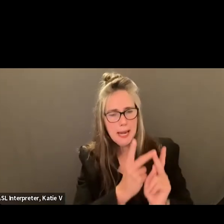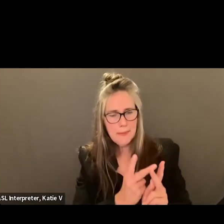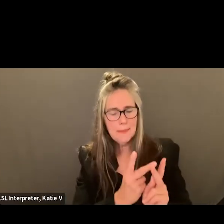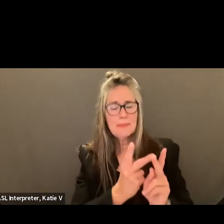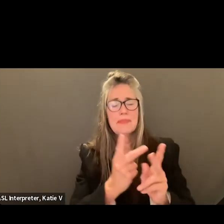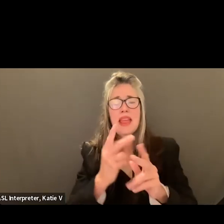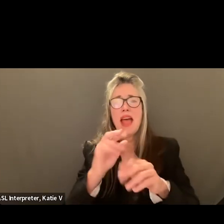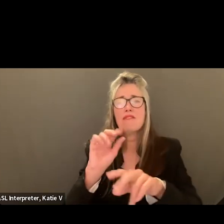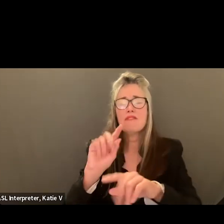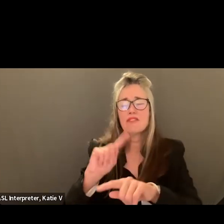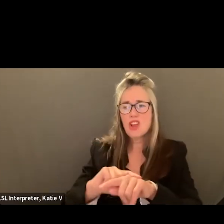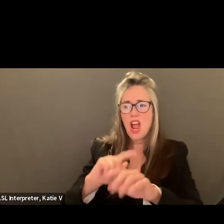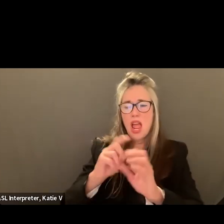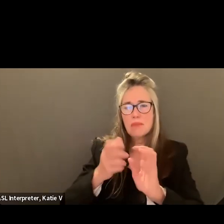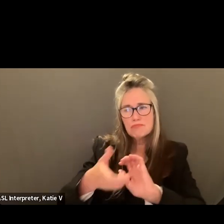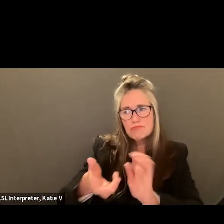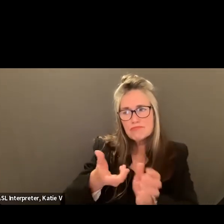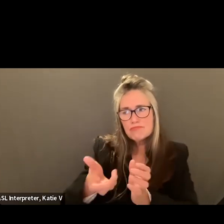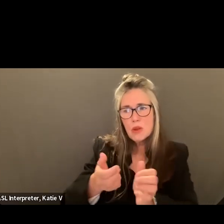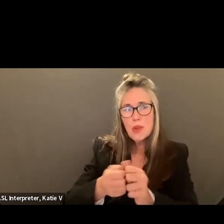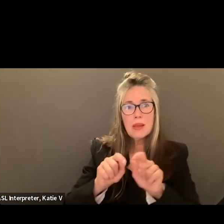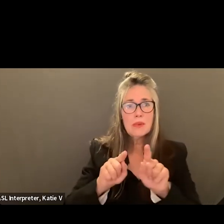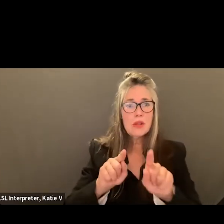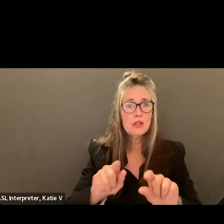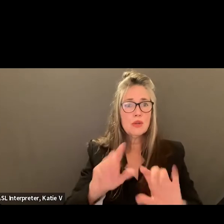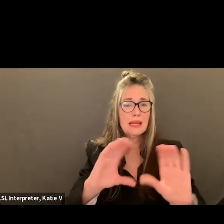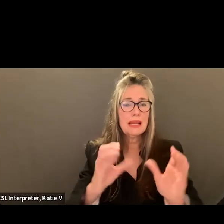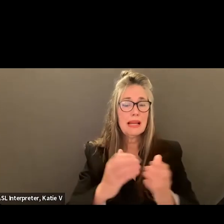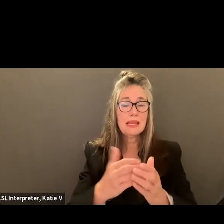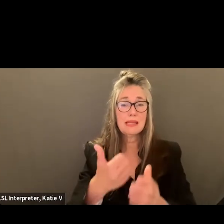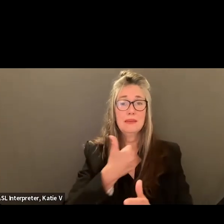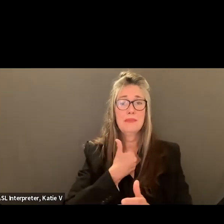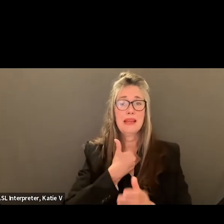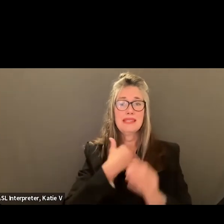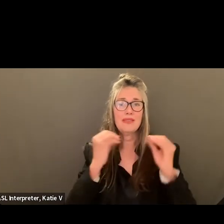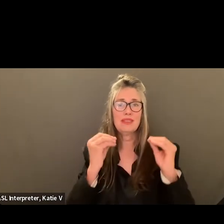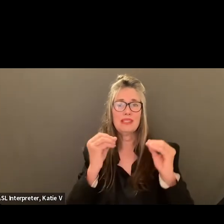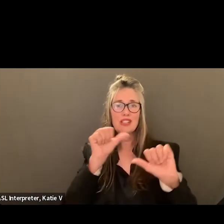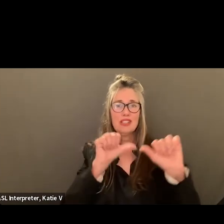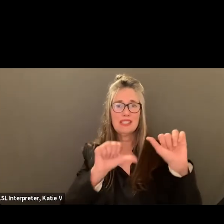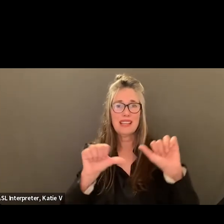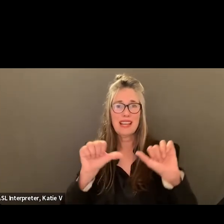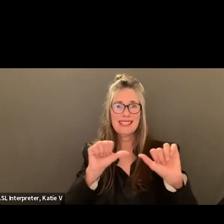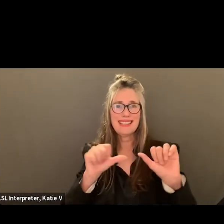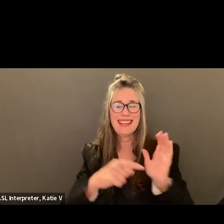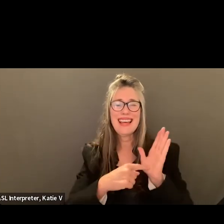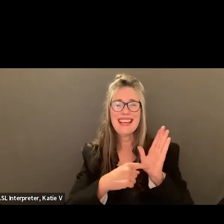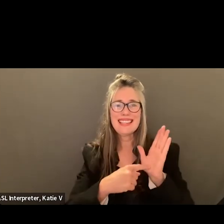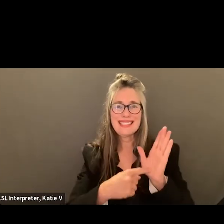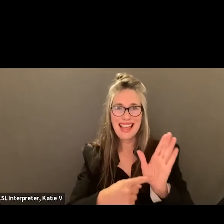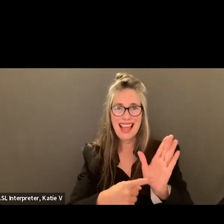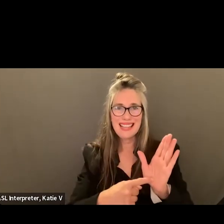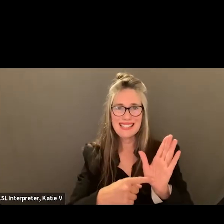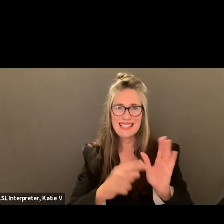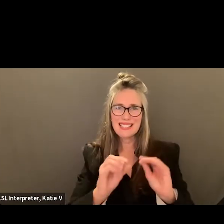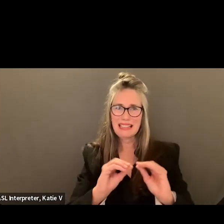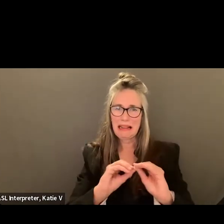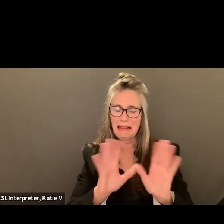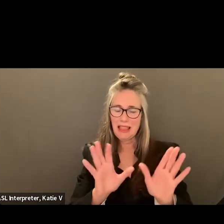class. And so as a science teacher, I want to provide you with a concrete example with some numbers.